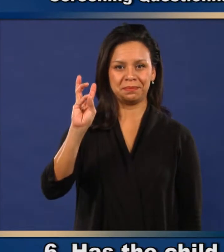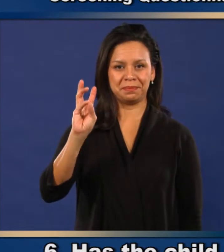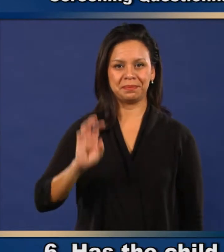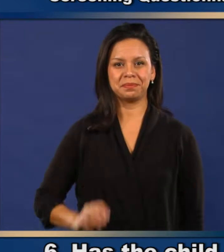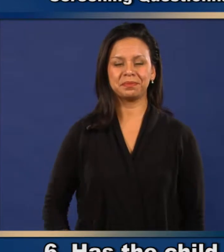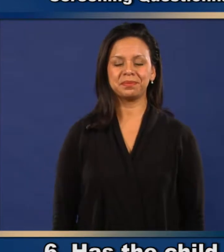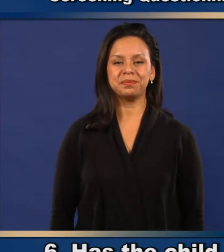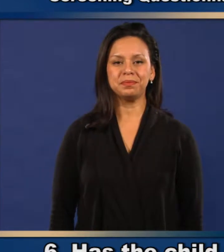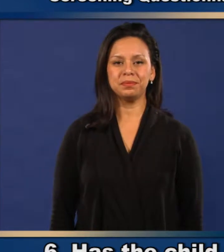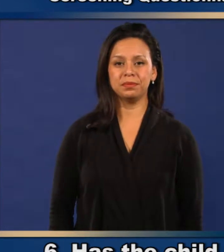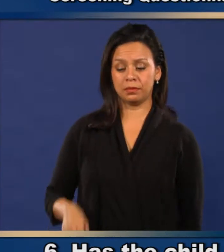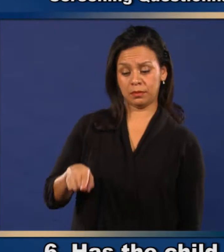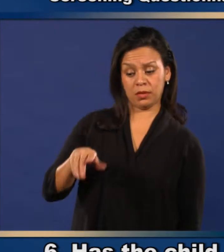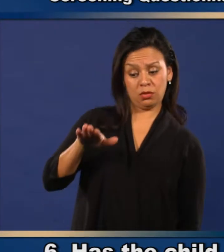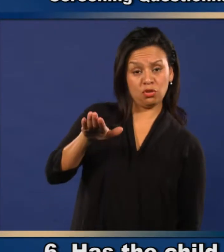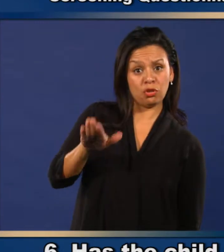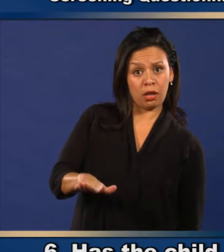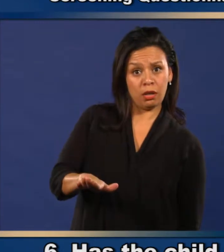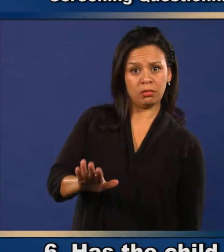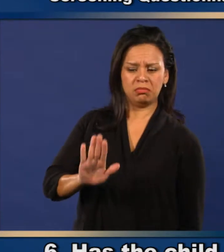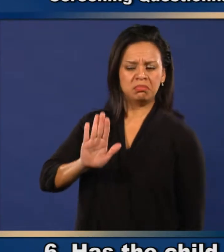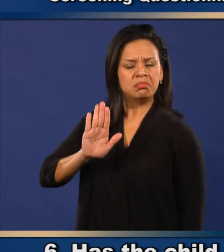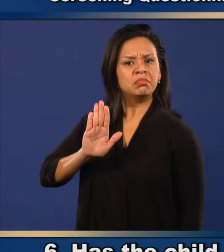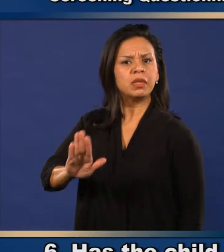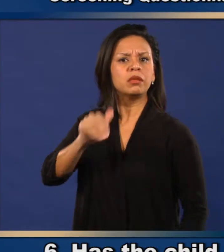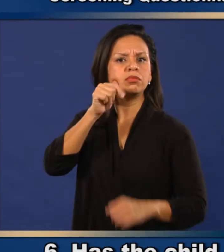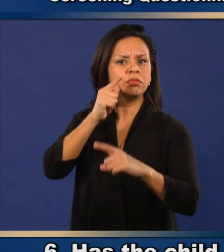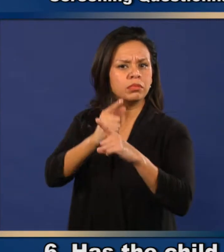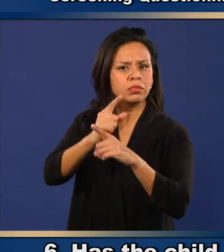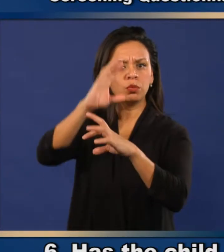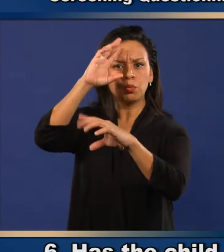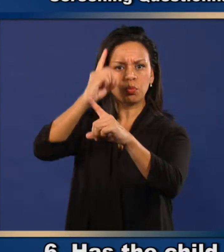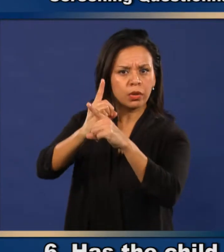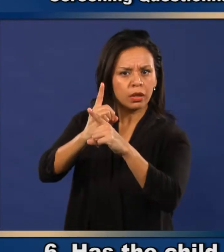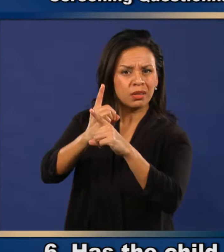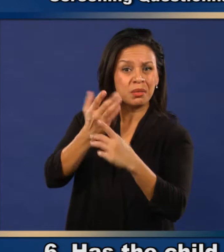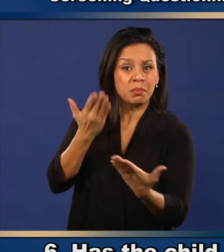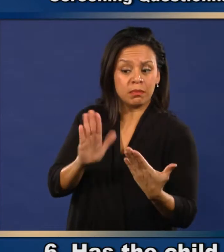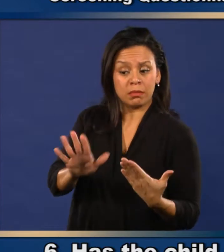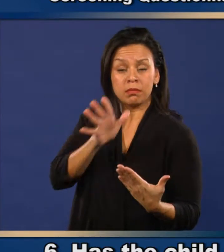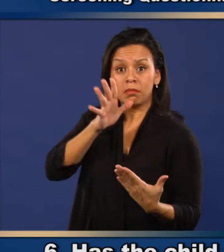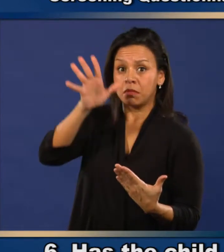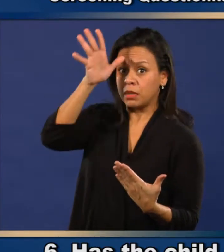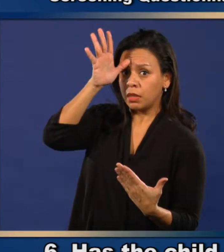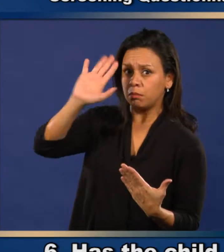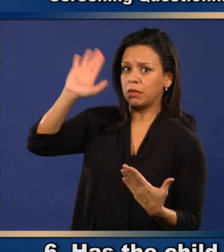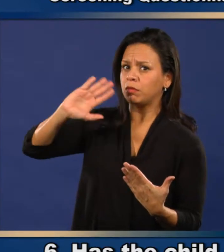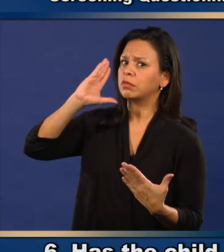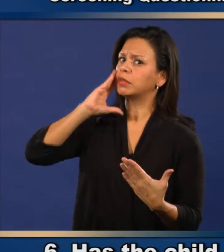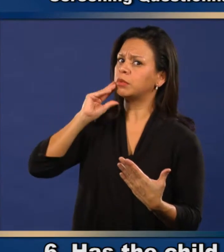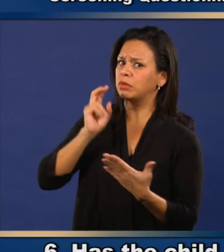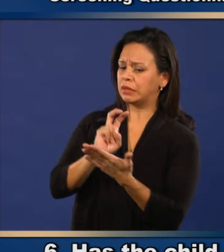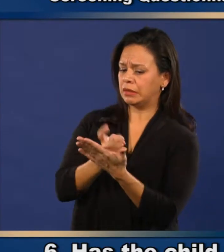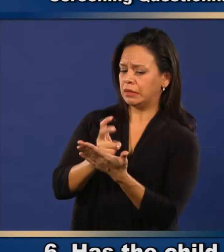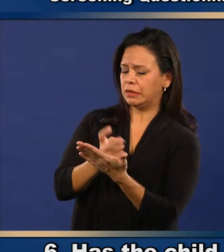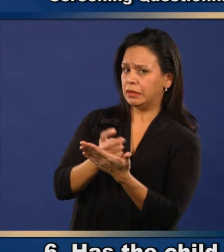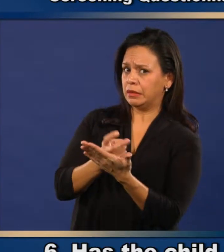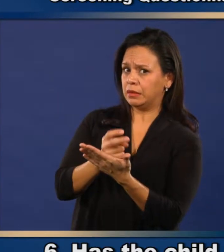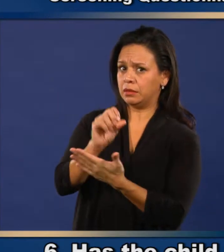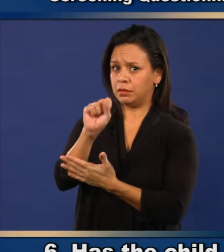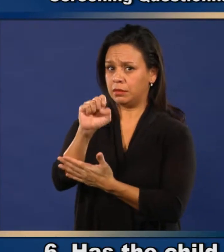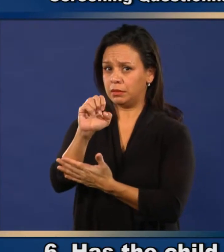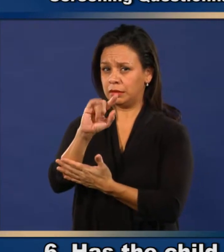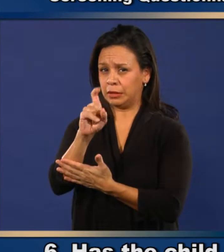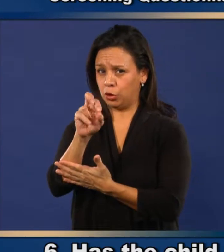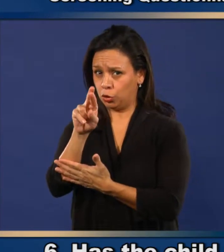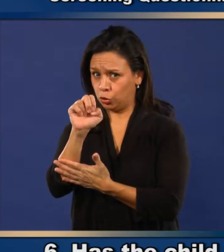Number 6. Number the child, a sibling, or a parent had